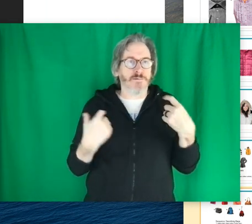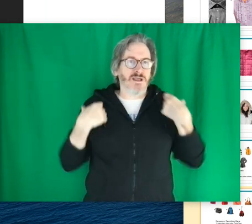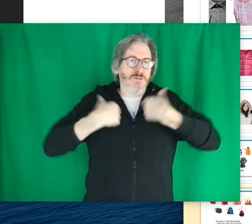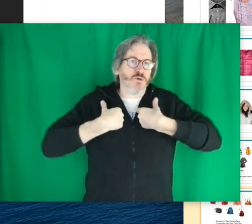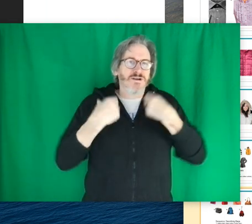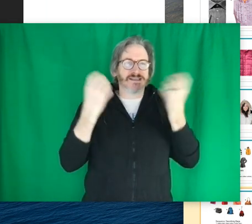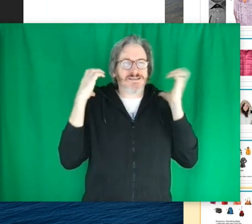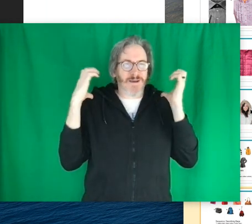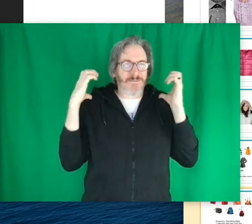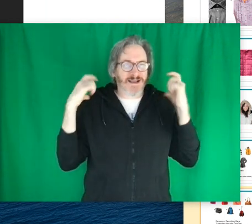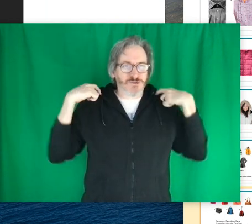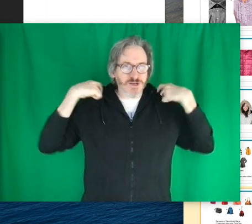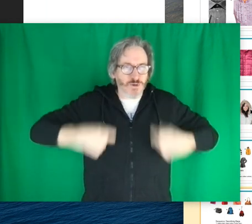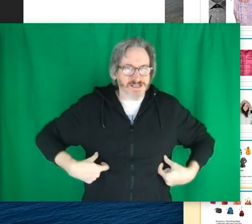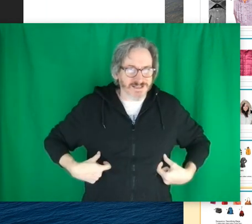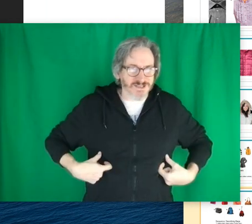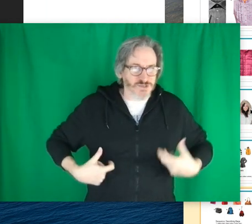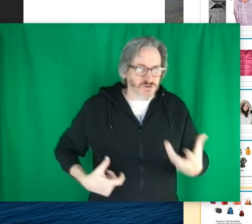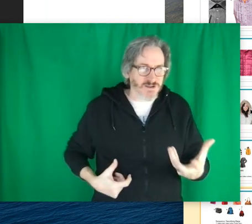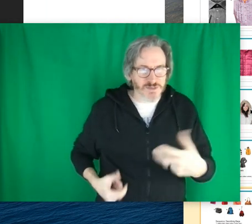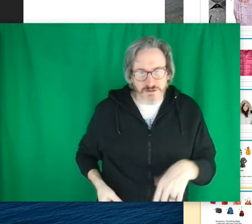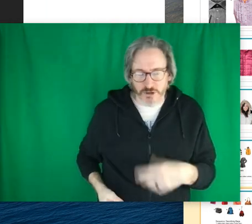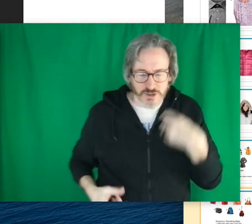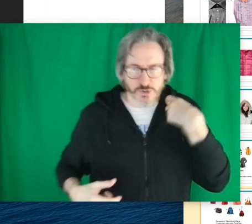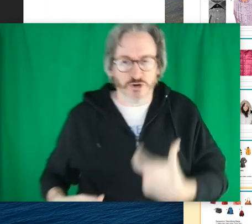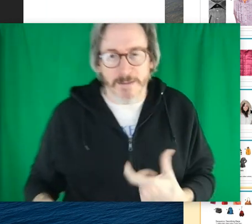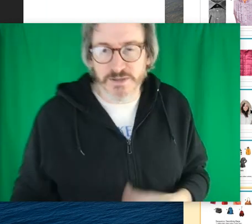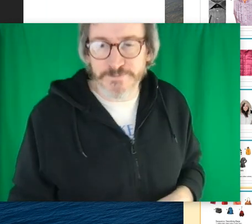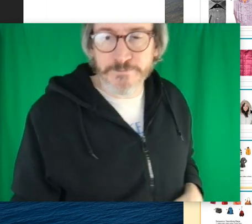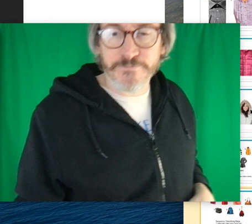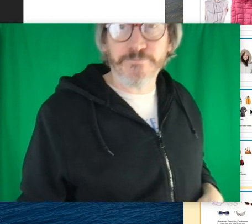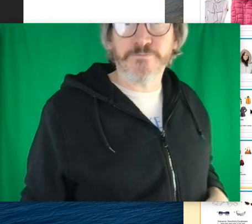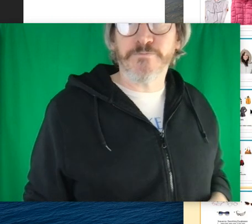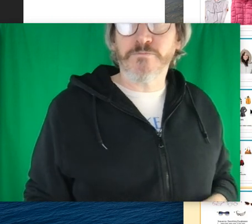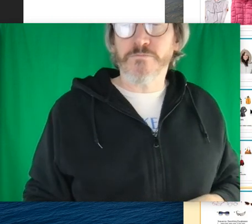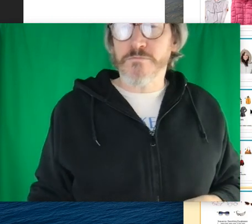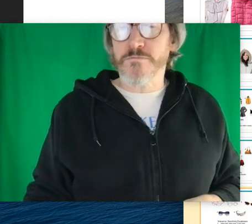describe. You already see it's a backpack. So we know it's got the two stripes or two straps.